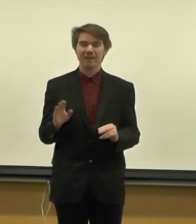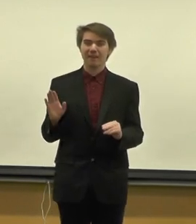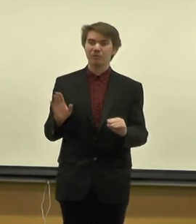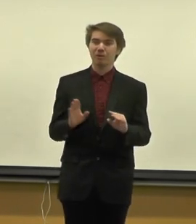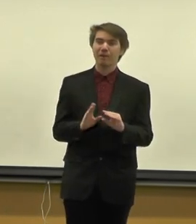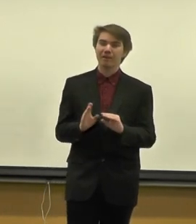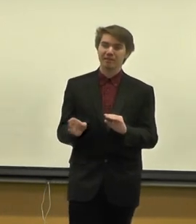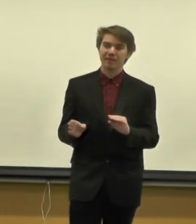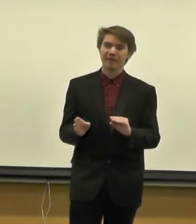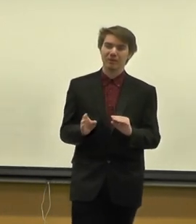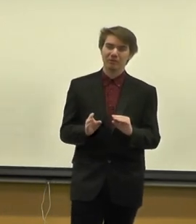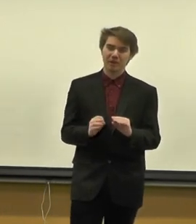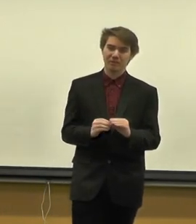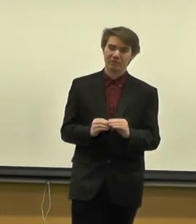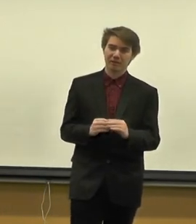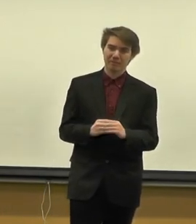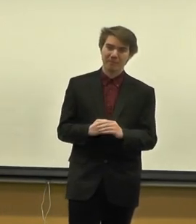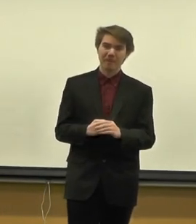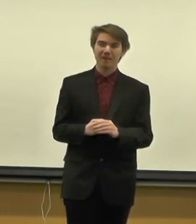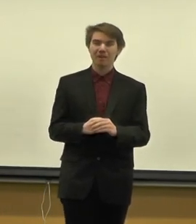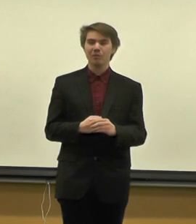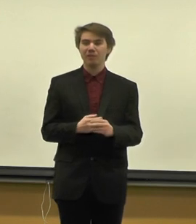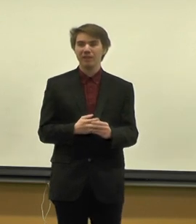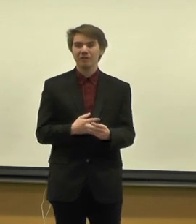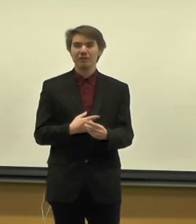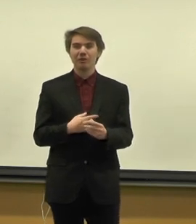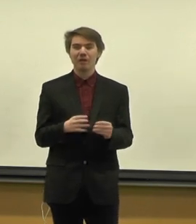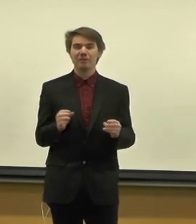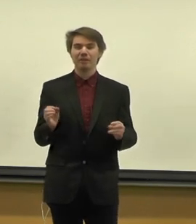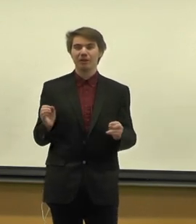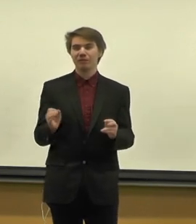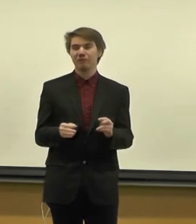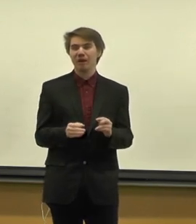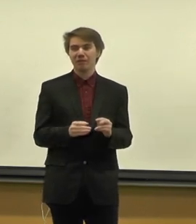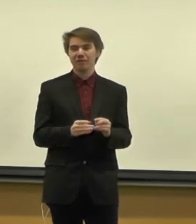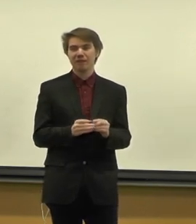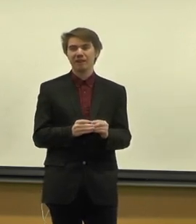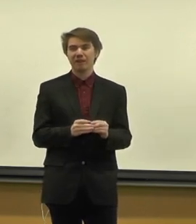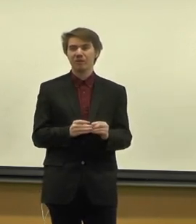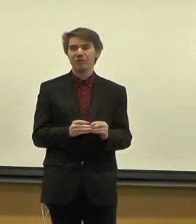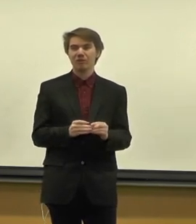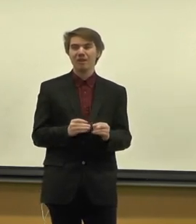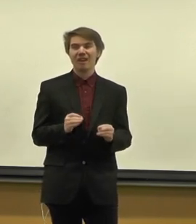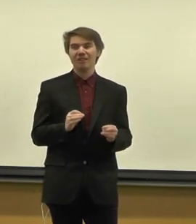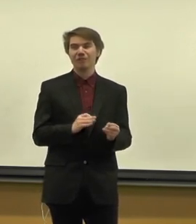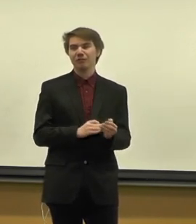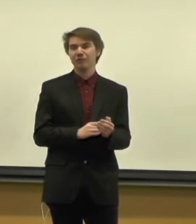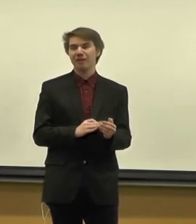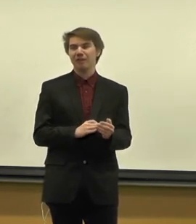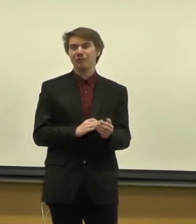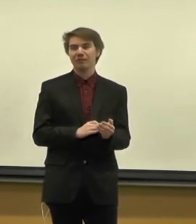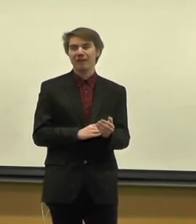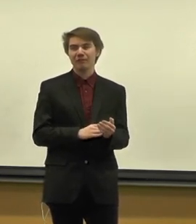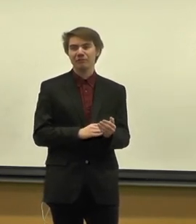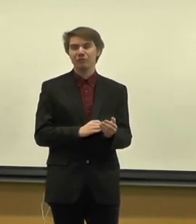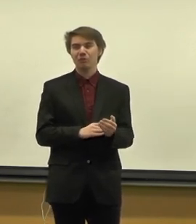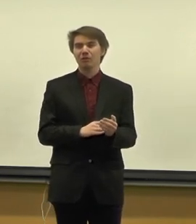And that's where American Sign Language comes from. He would later go on to be called the Father of Sign Language. And the first ever deaf school